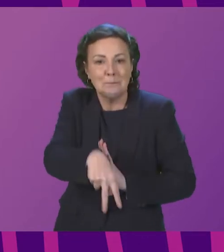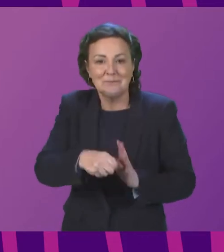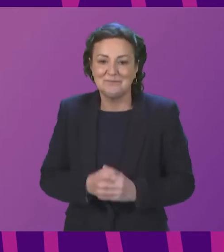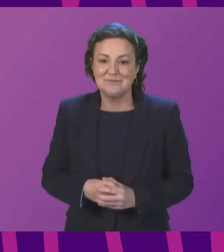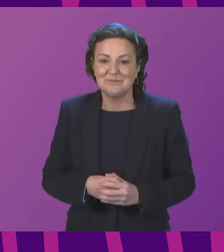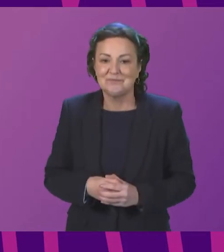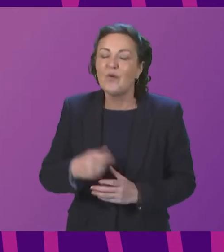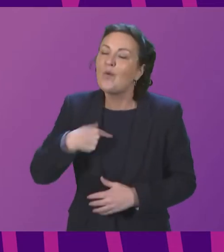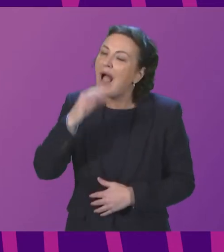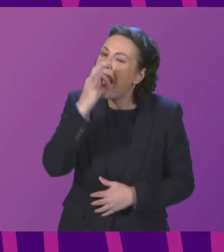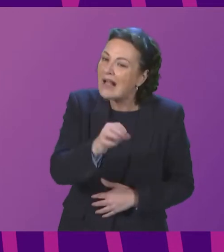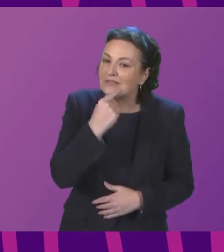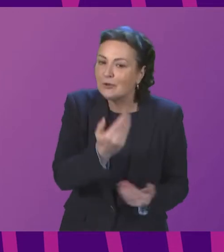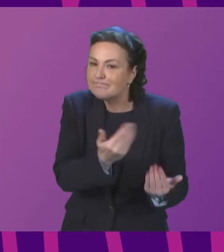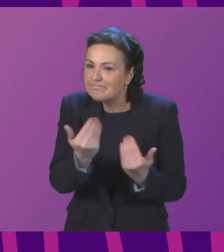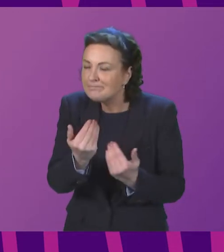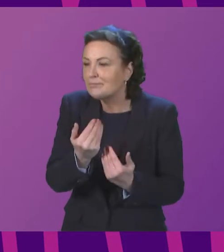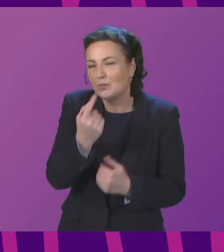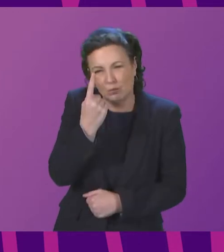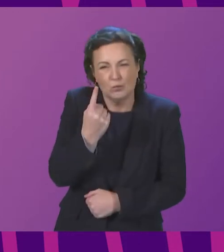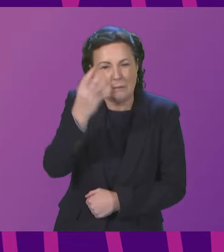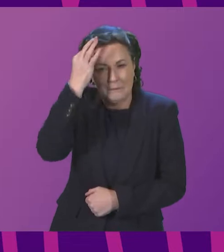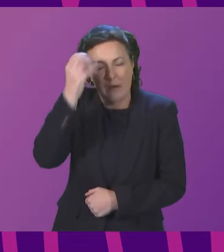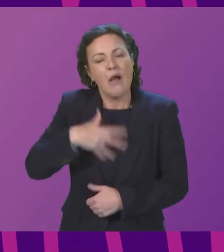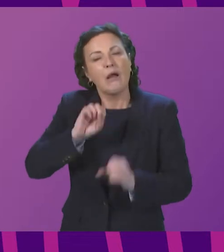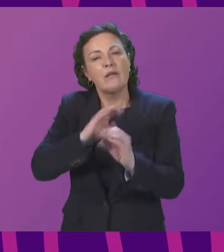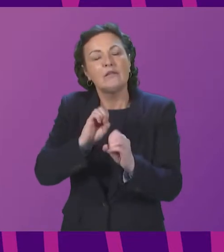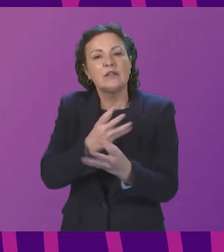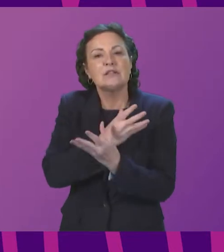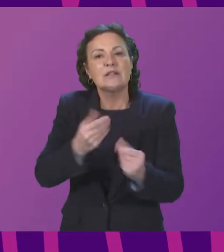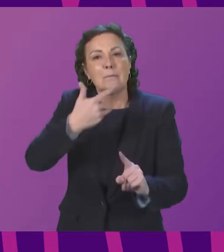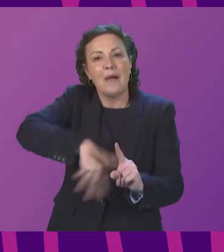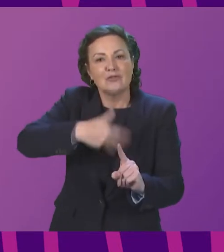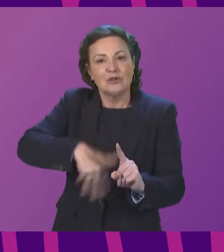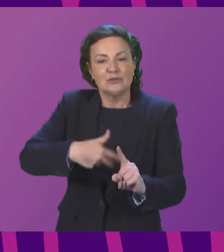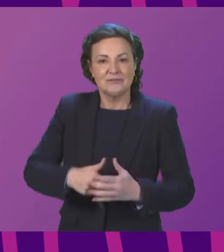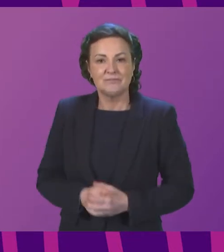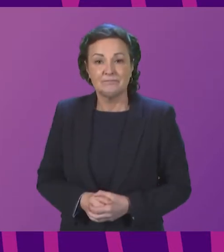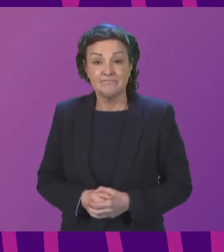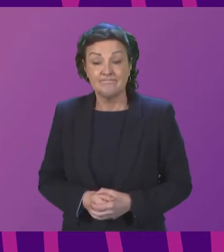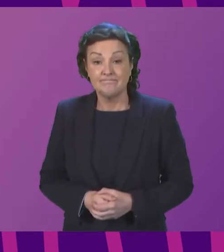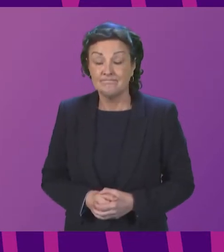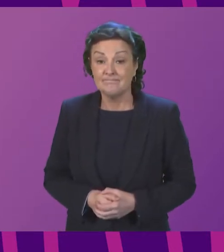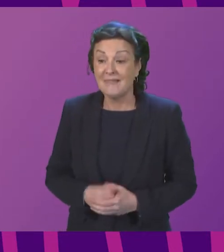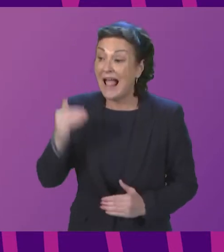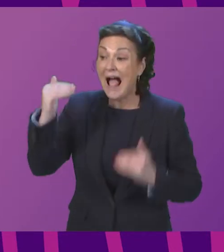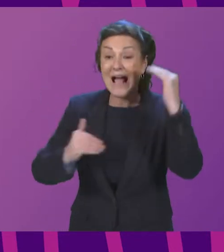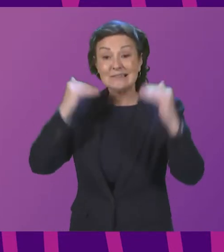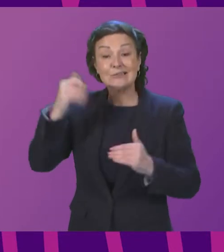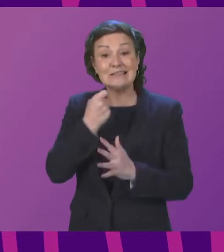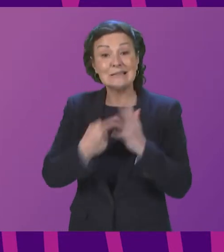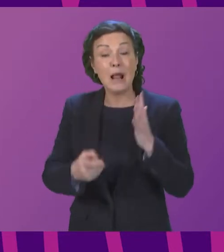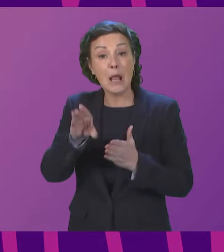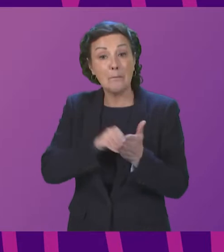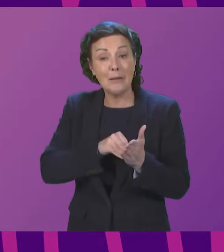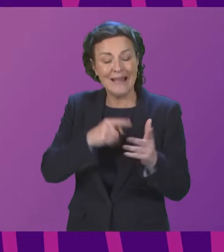And we'll hear from him in a moment. But first, I'll just provide some further background on the petition. The adult disability payment, ADP, will replace